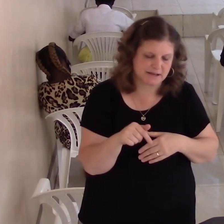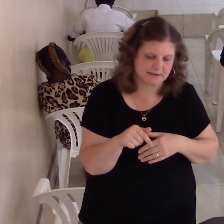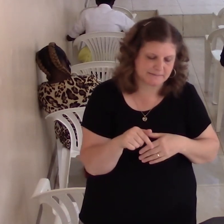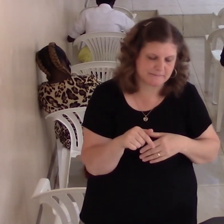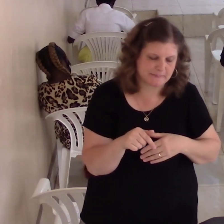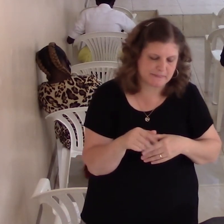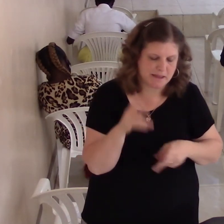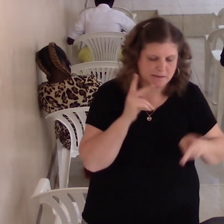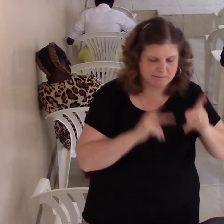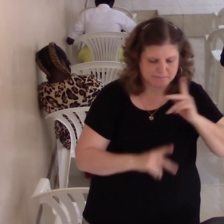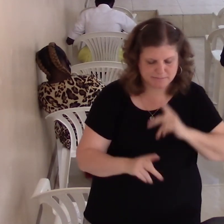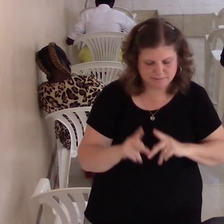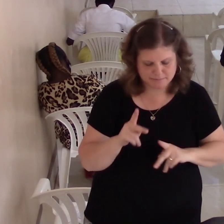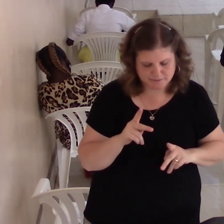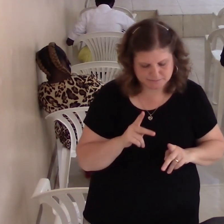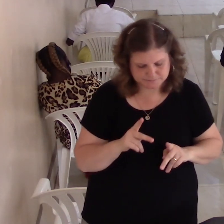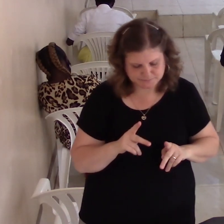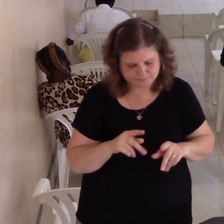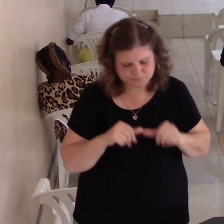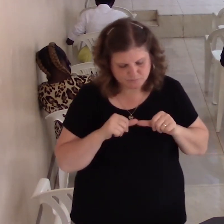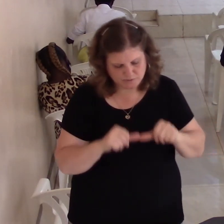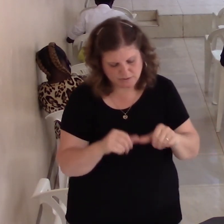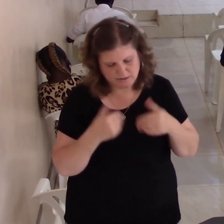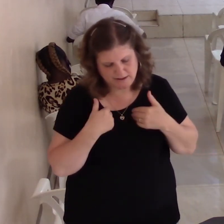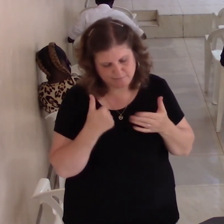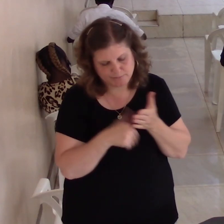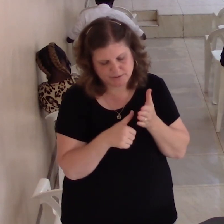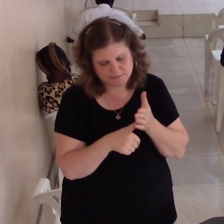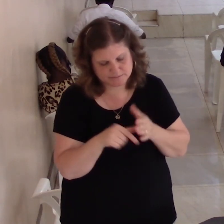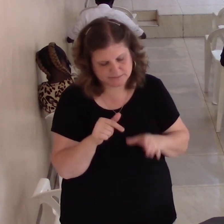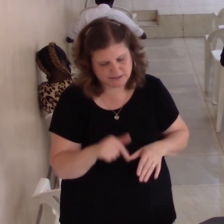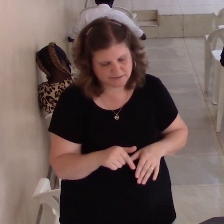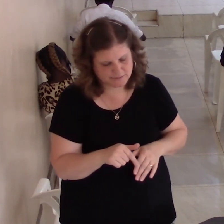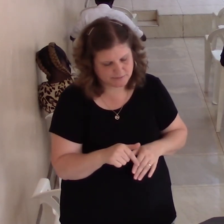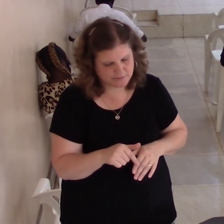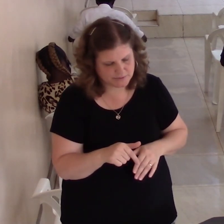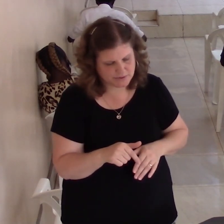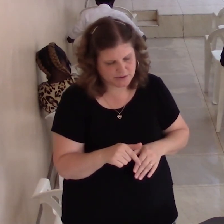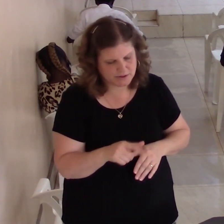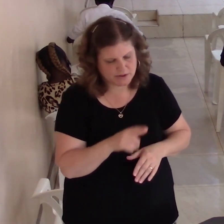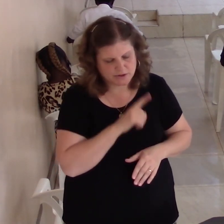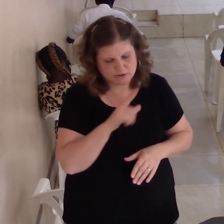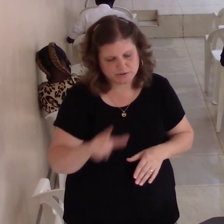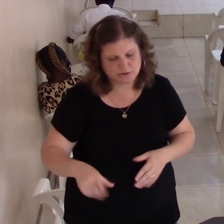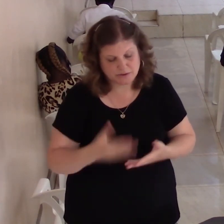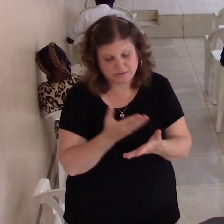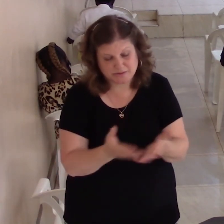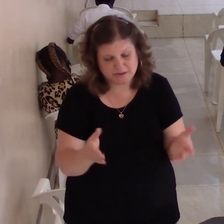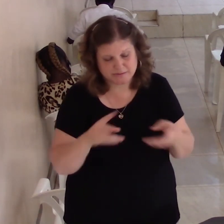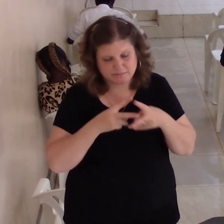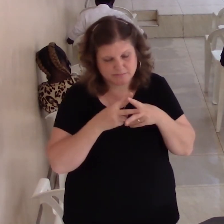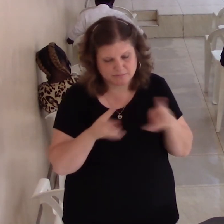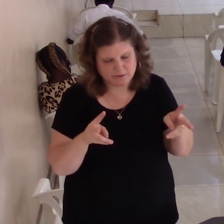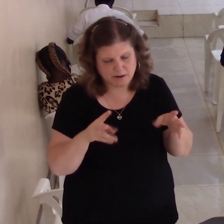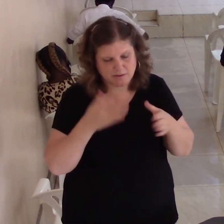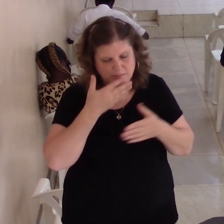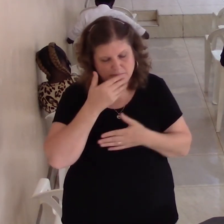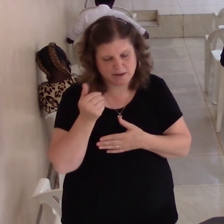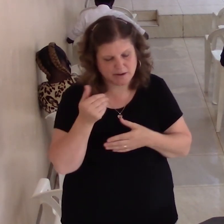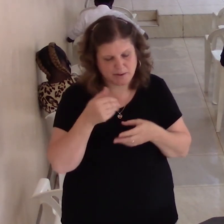people still having problems right now for things are starting to get better in many areas but there's so many